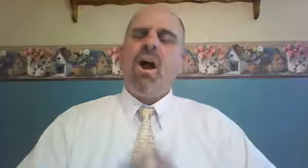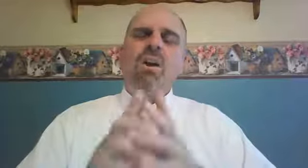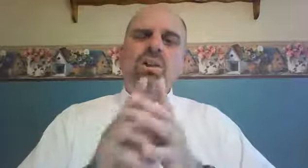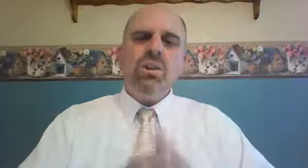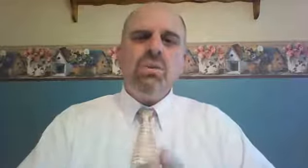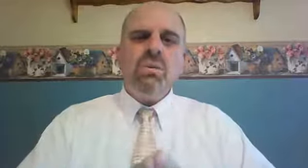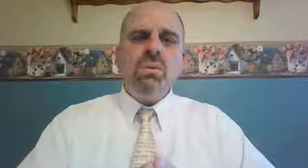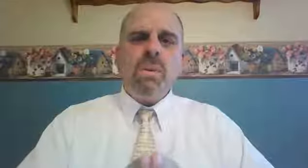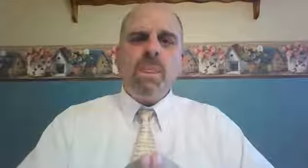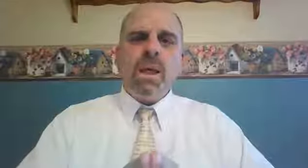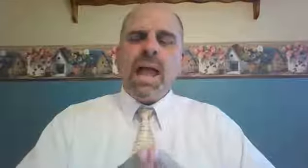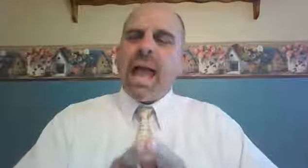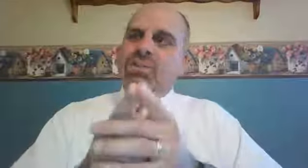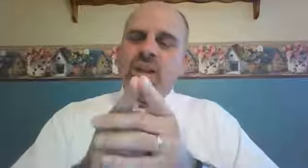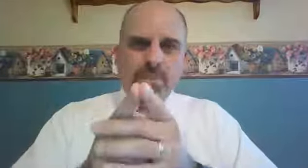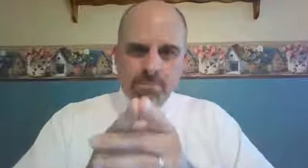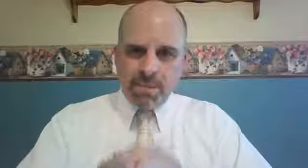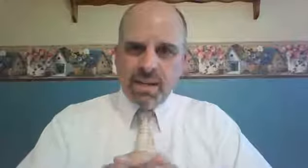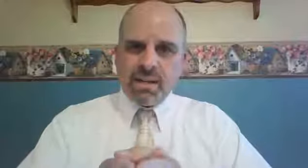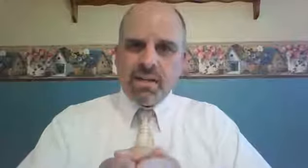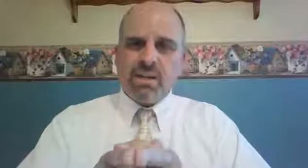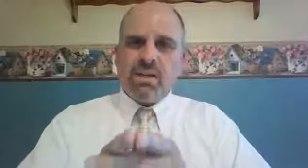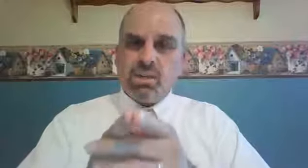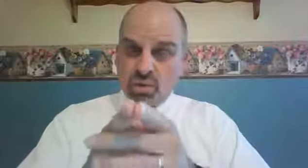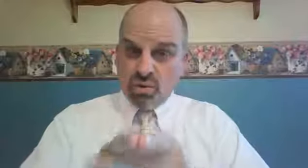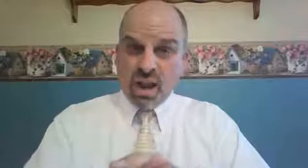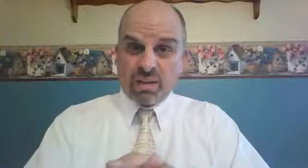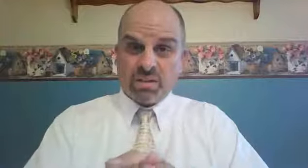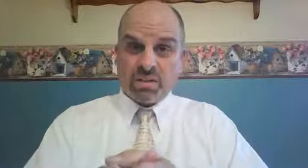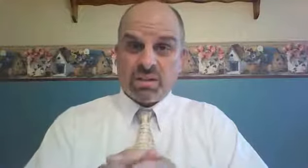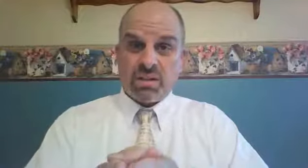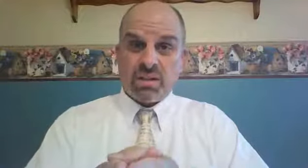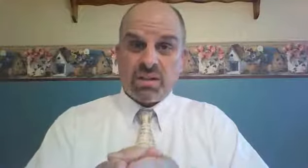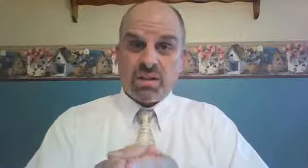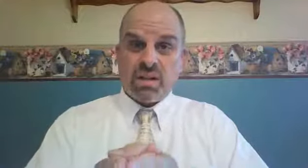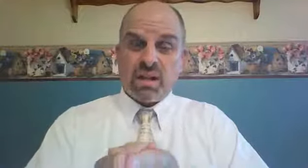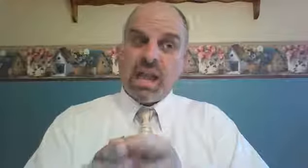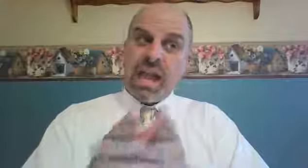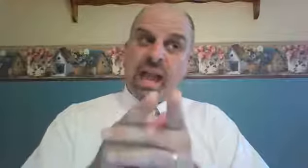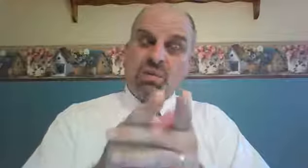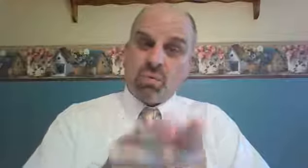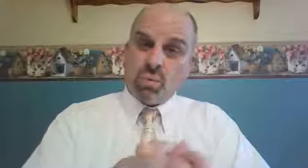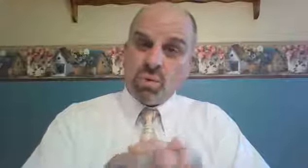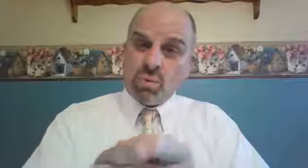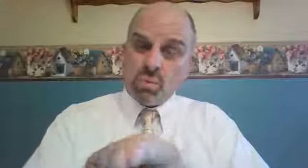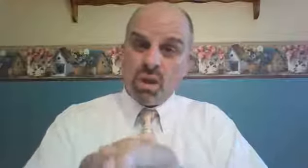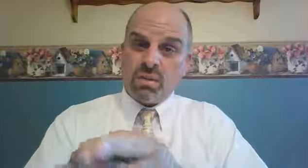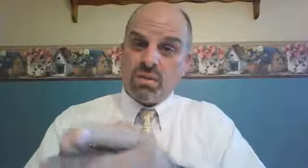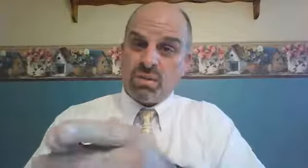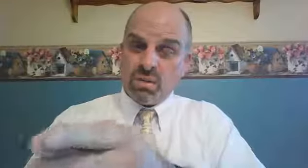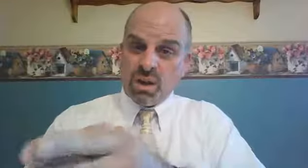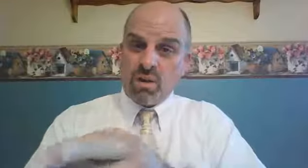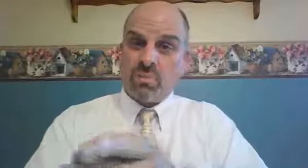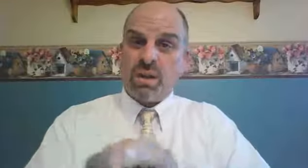Are you as committed to Christ as Ruth was to Naomi